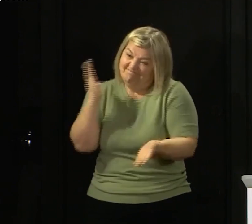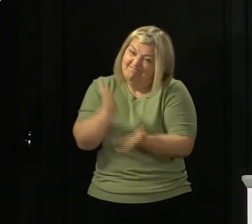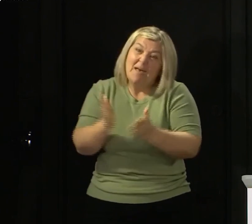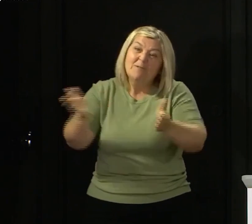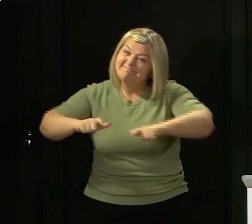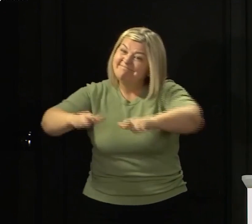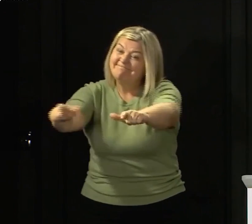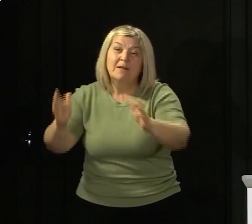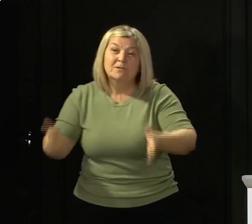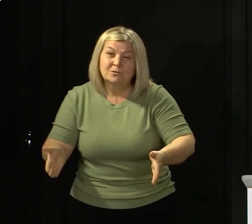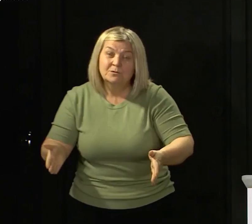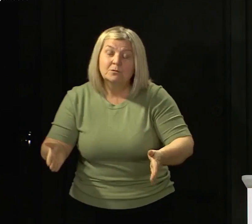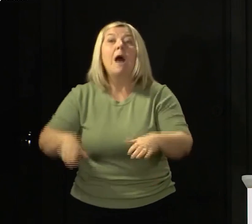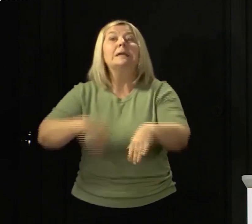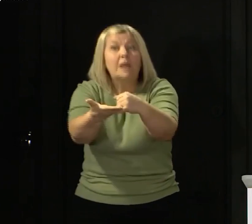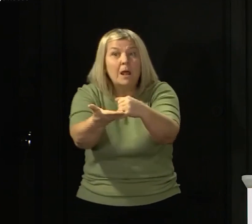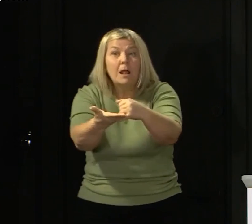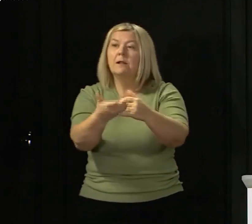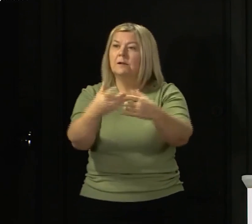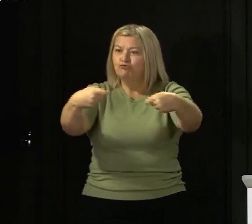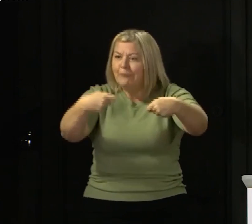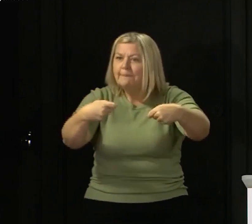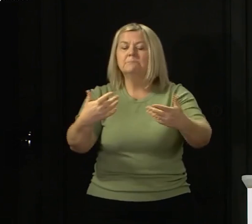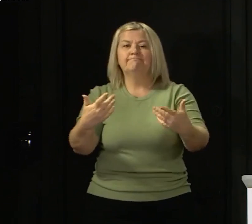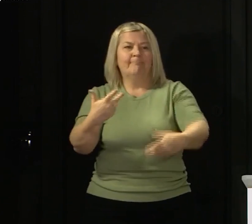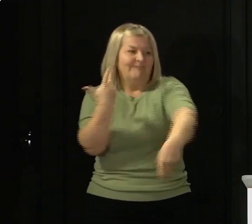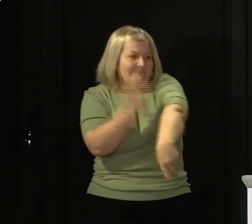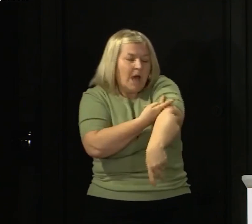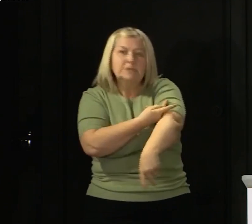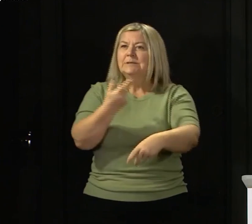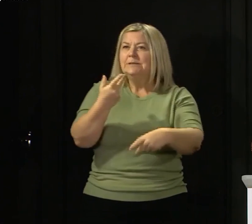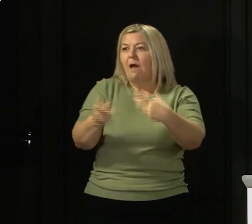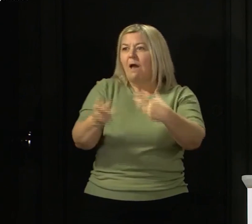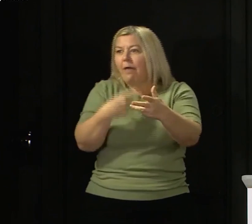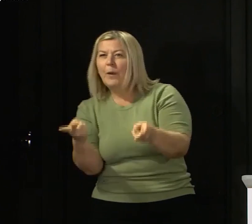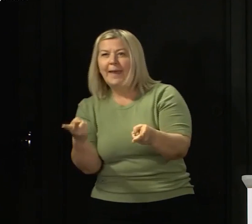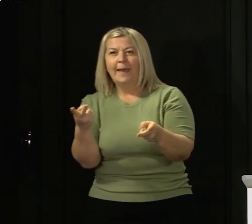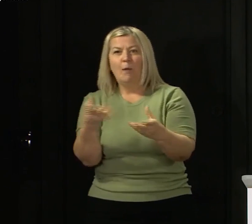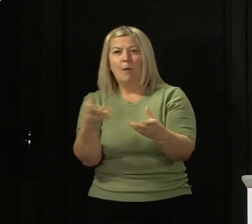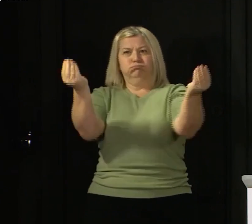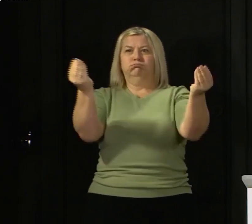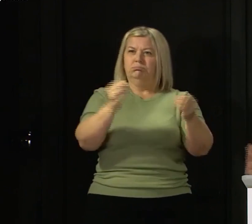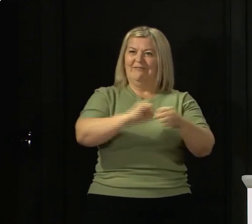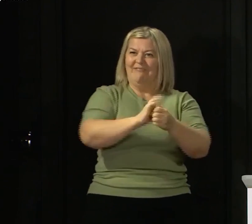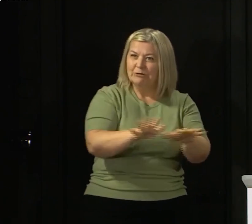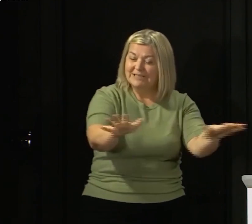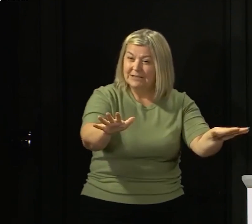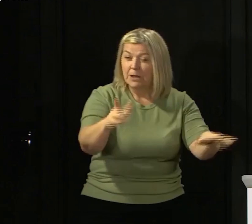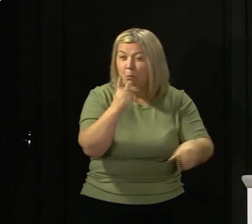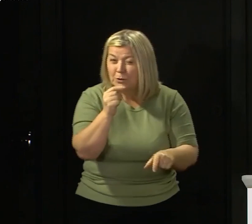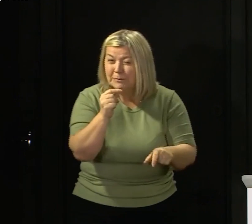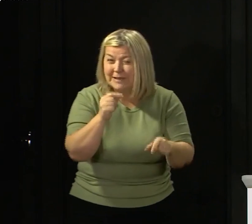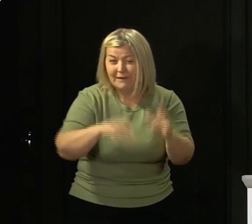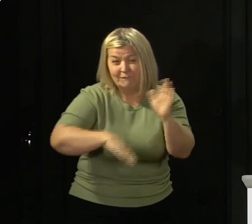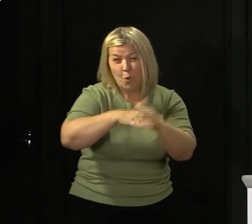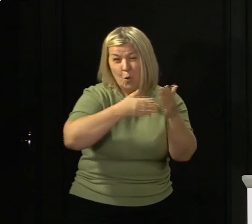treatments and ultimately a vaccine offer different solutions. So that means possibly for the rest of this year and maybe even